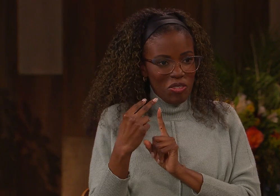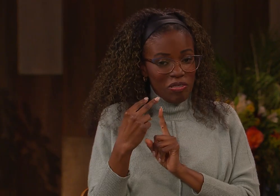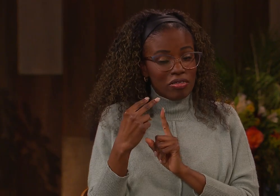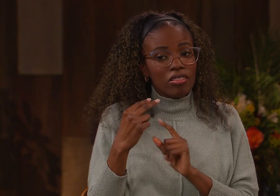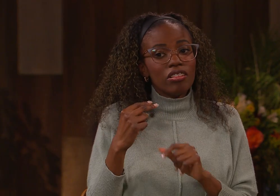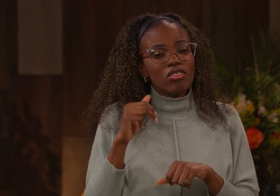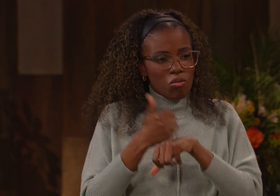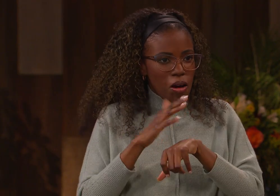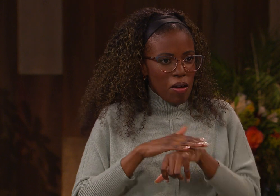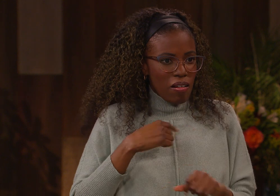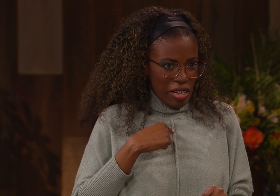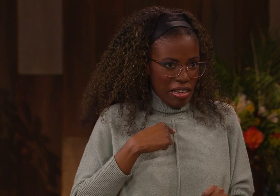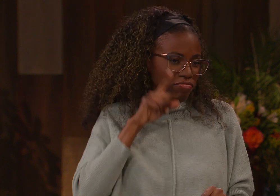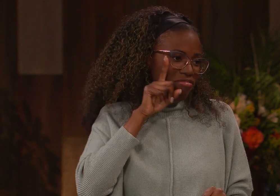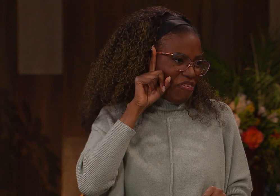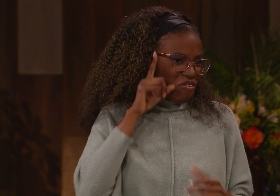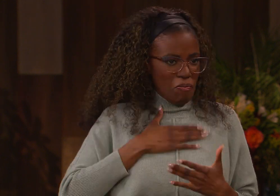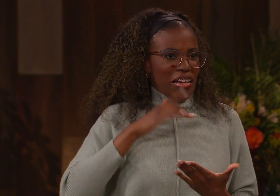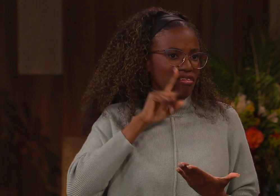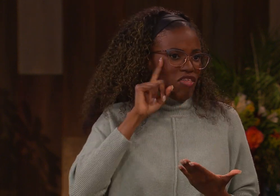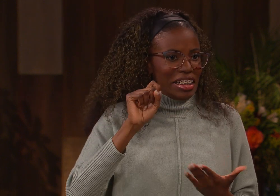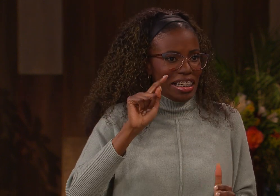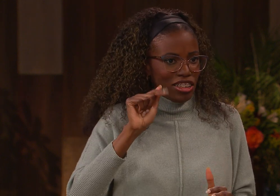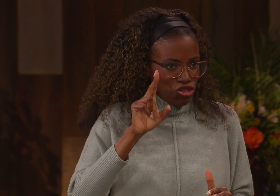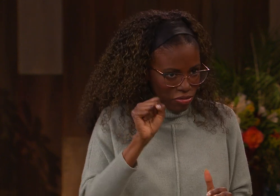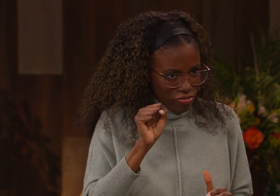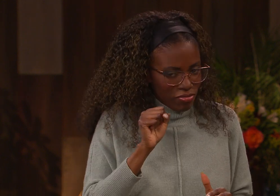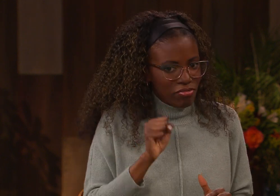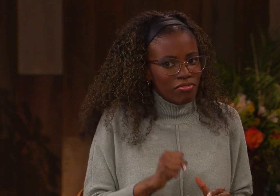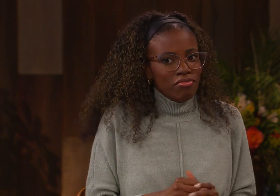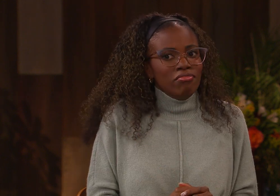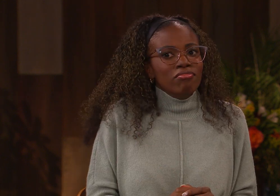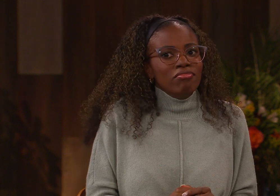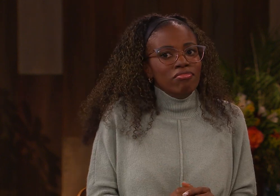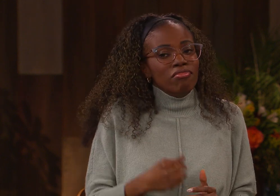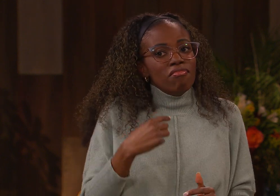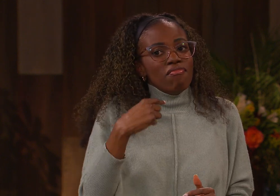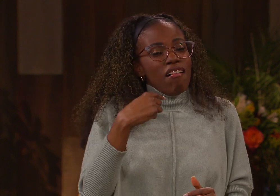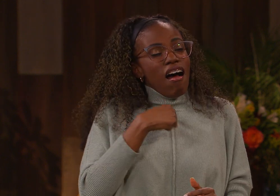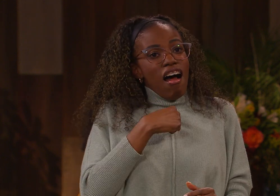negativity that people had about me and my deafness and just having that deaf status.